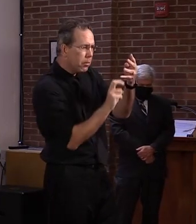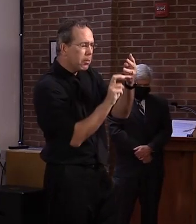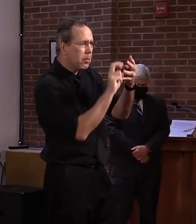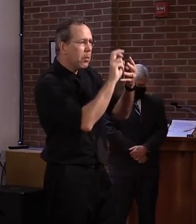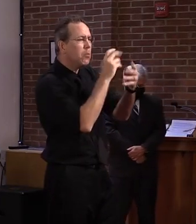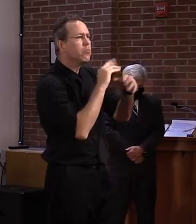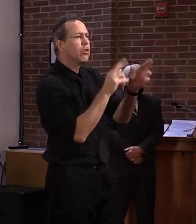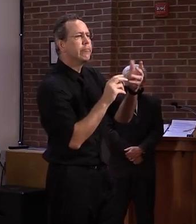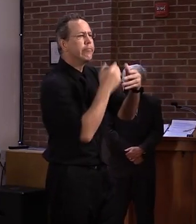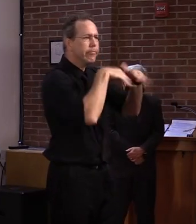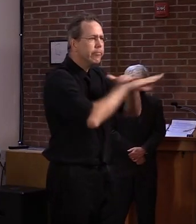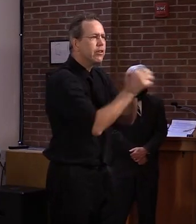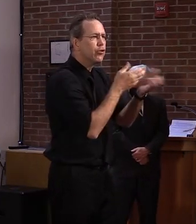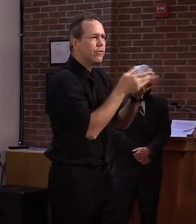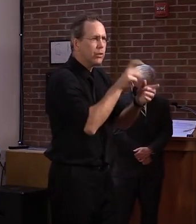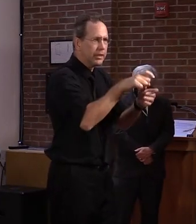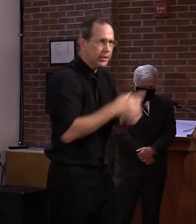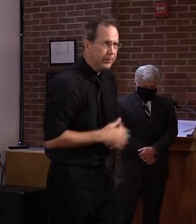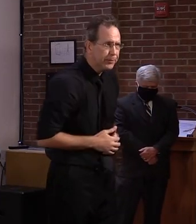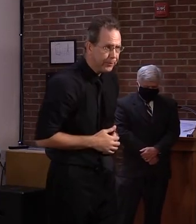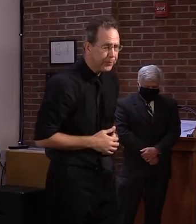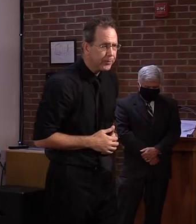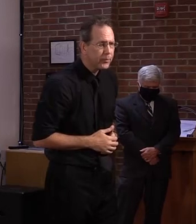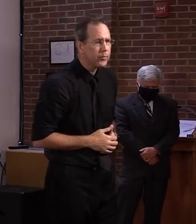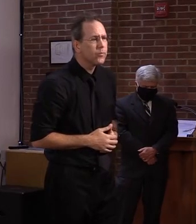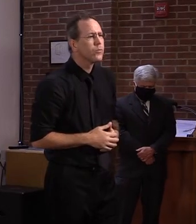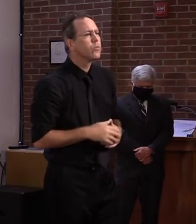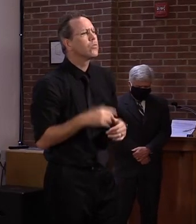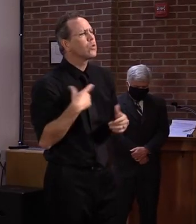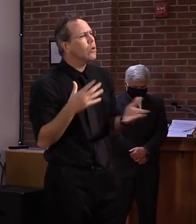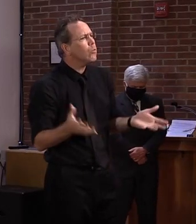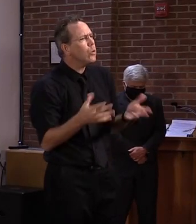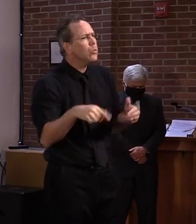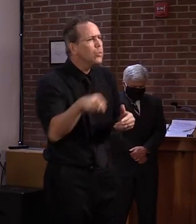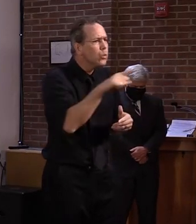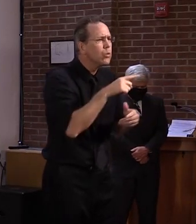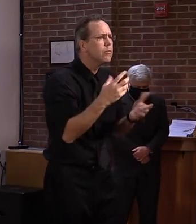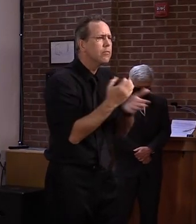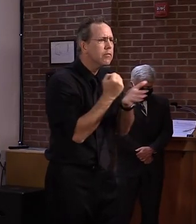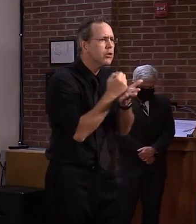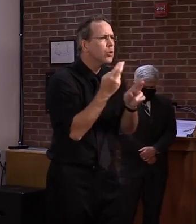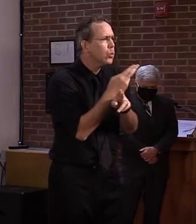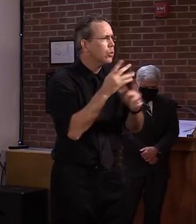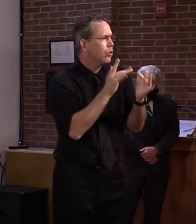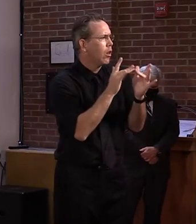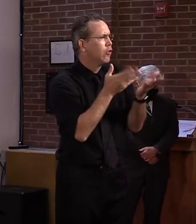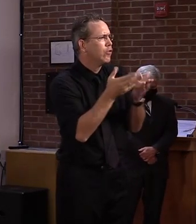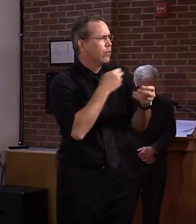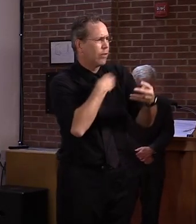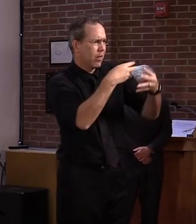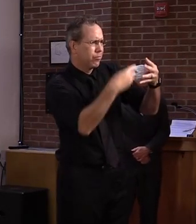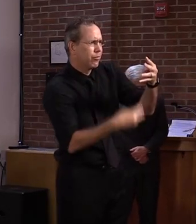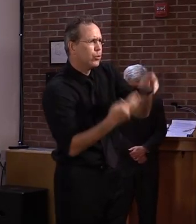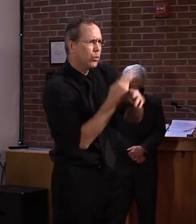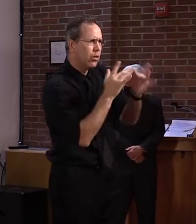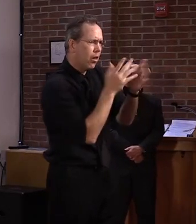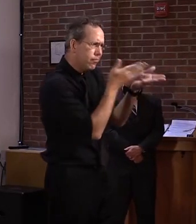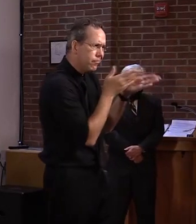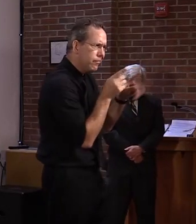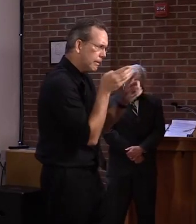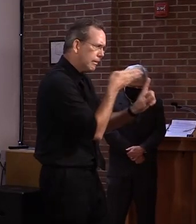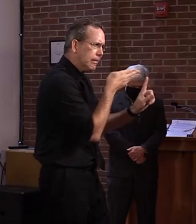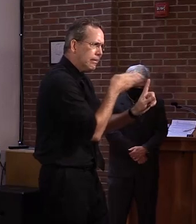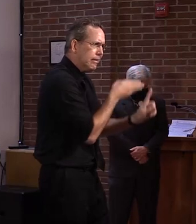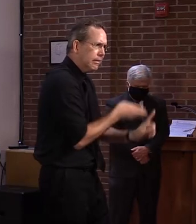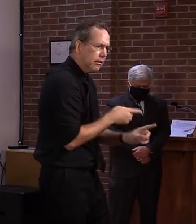I'm encouraging everyone to continue using all of our online services as much as possible, especially